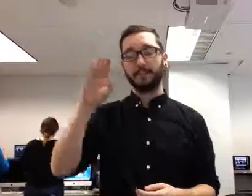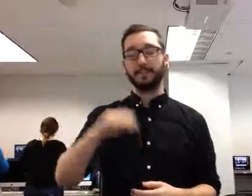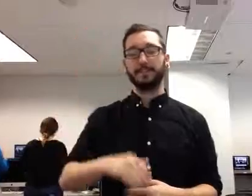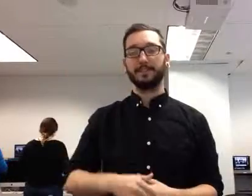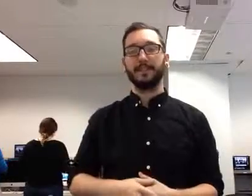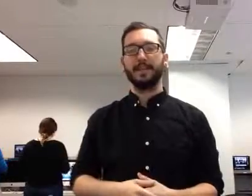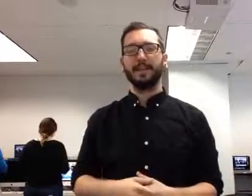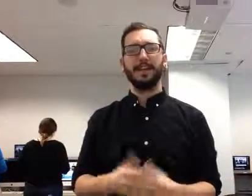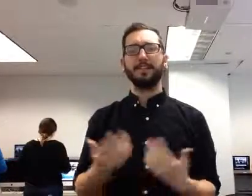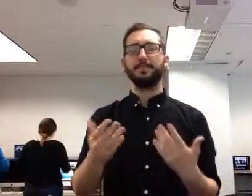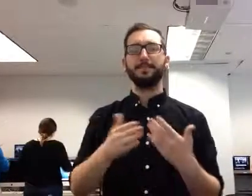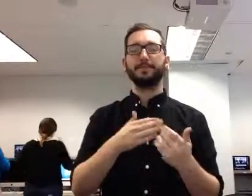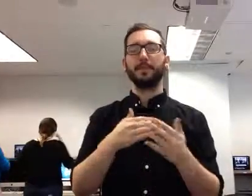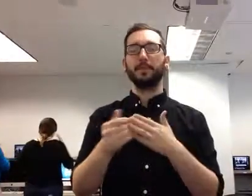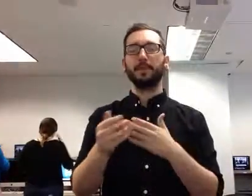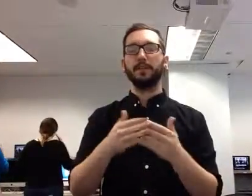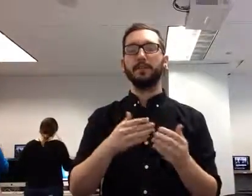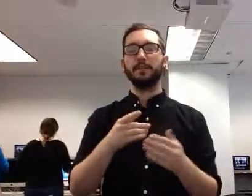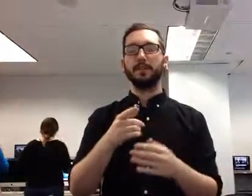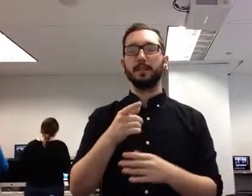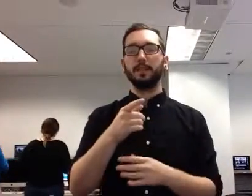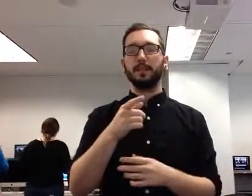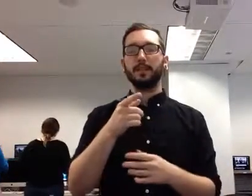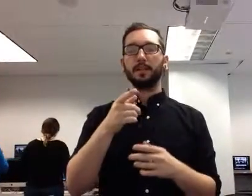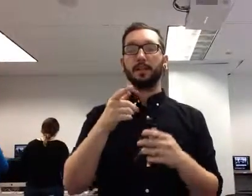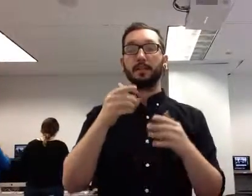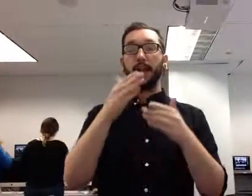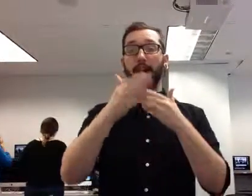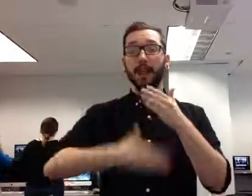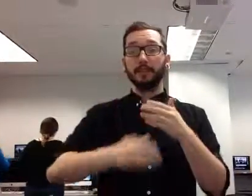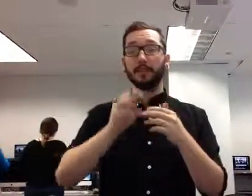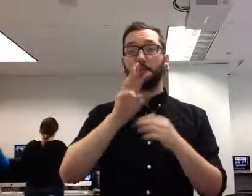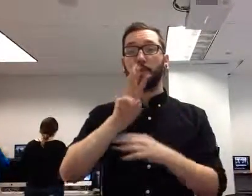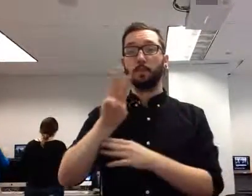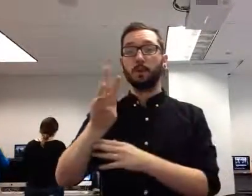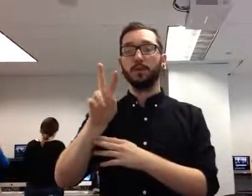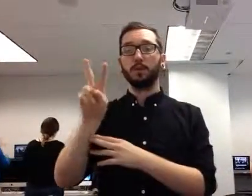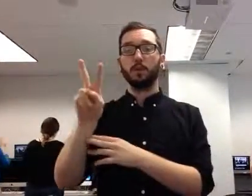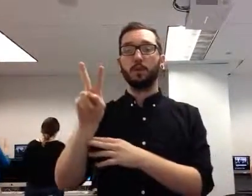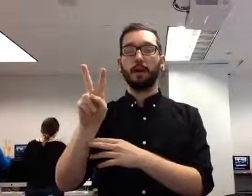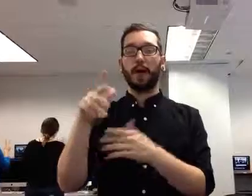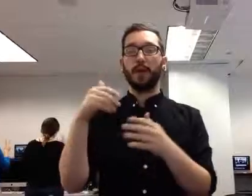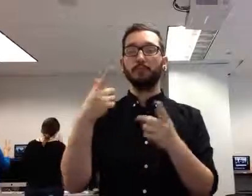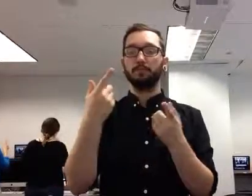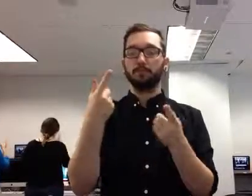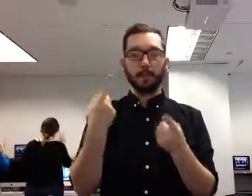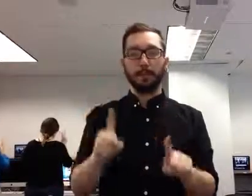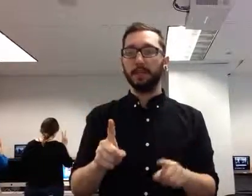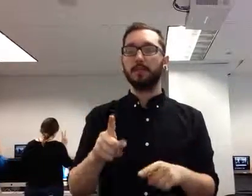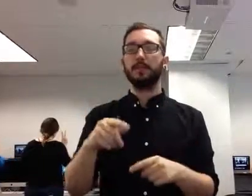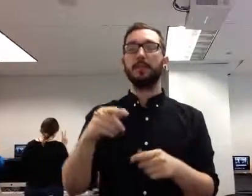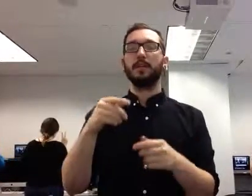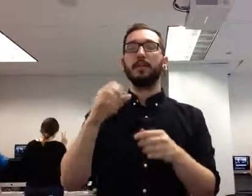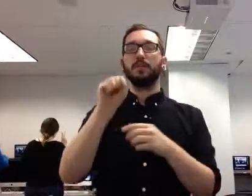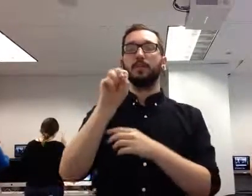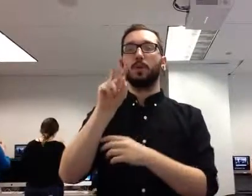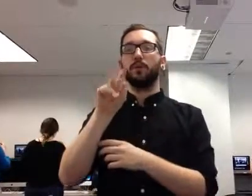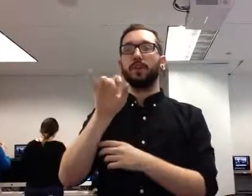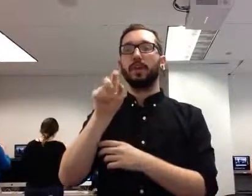Anyway, the end of World War II came, probably the Soviet Union was, without a doubt, the most